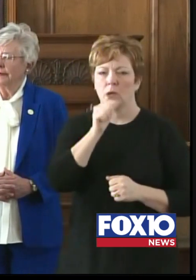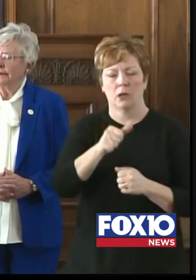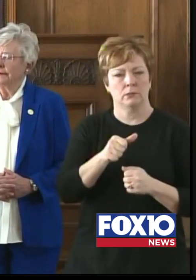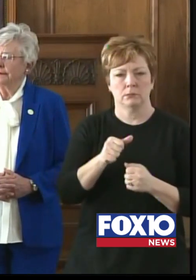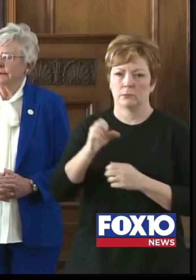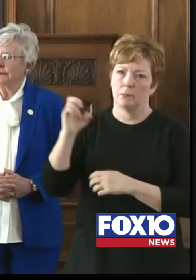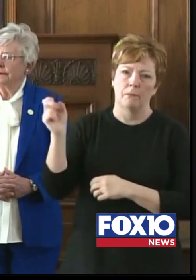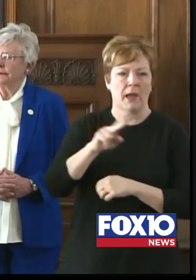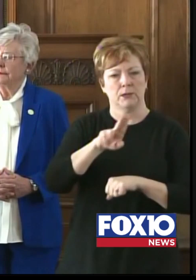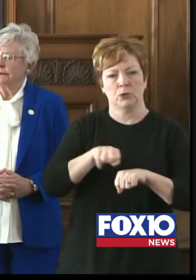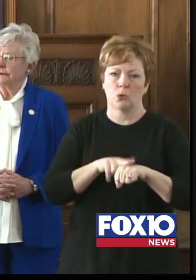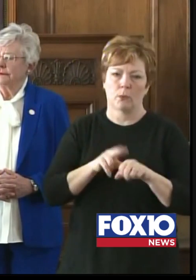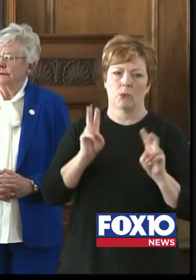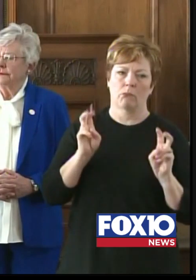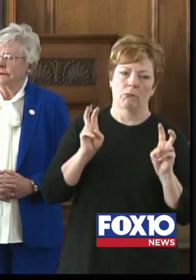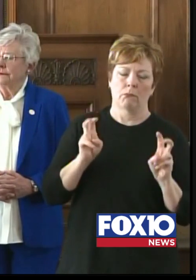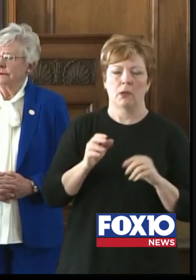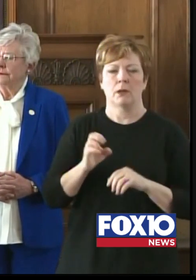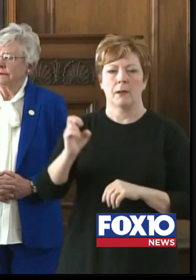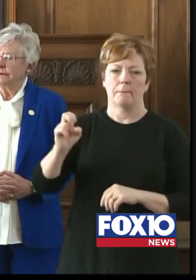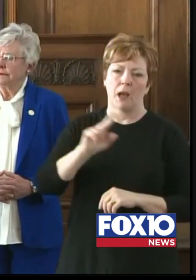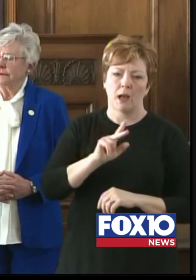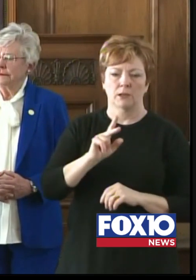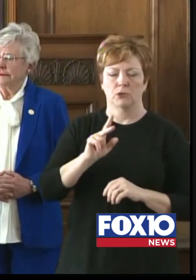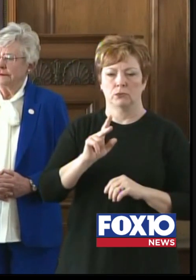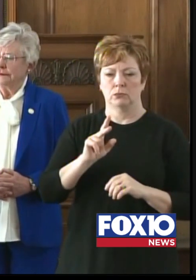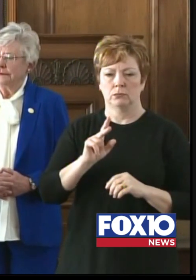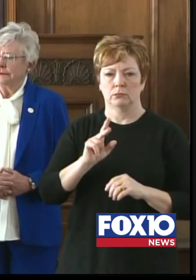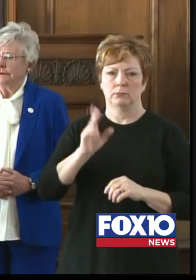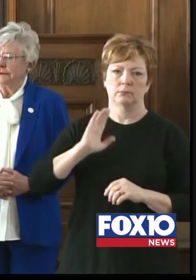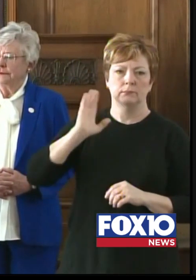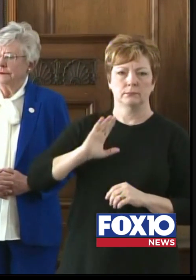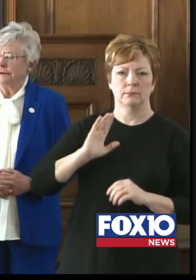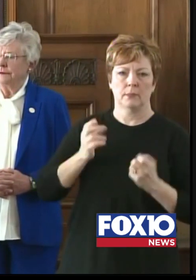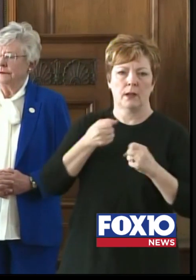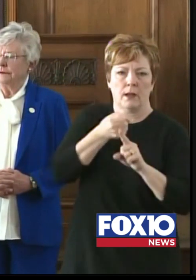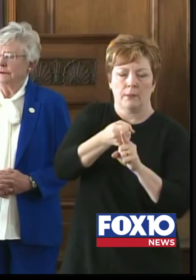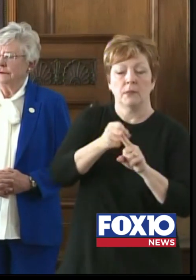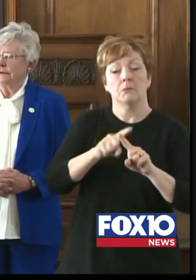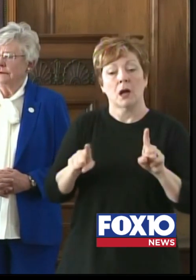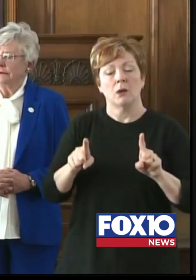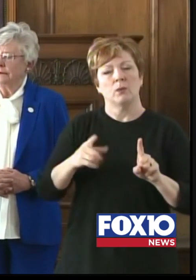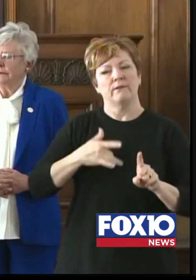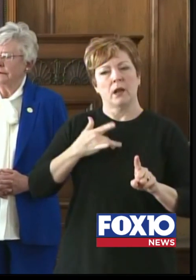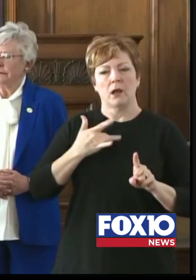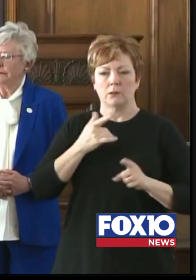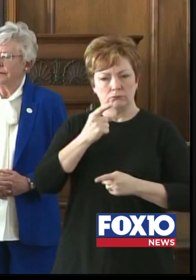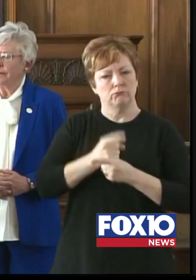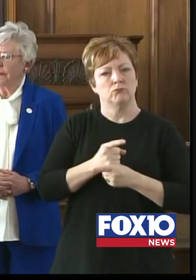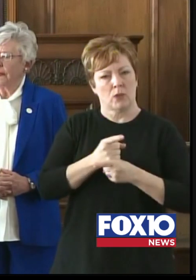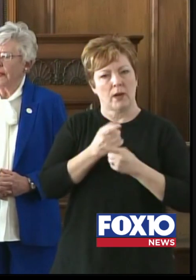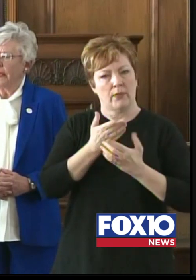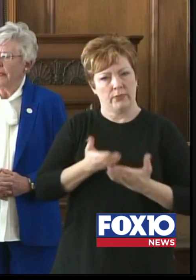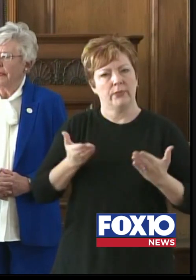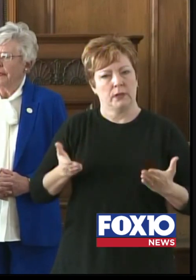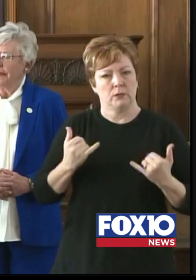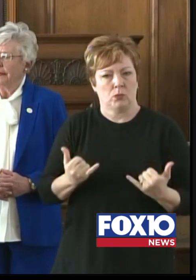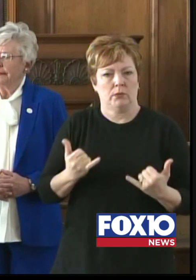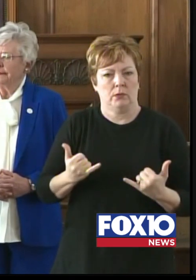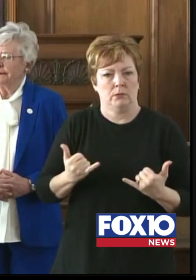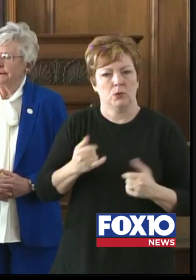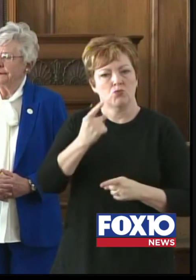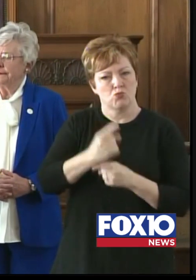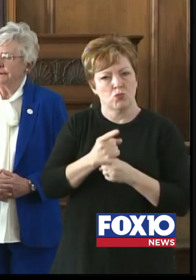back where we were, but I think we're moving in exactly the right direction and exactly the right speed. We know there are some